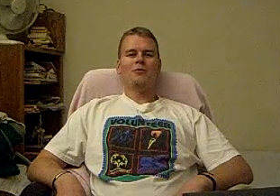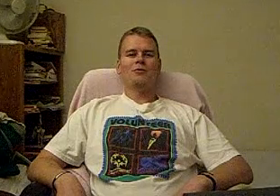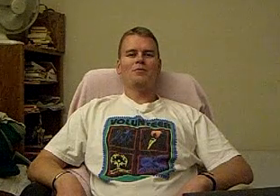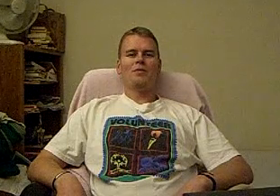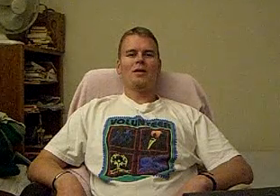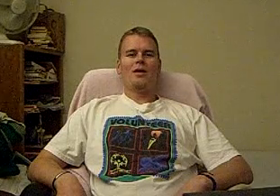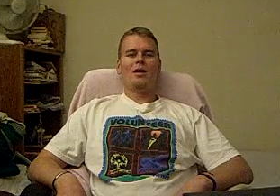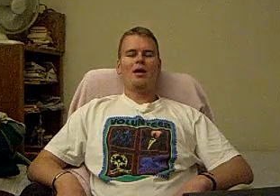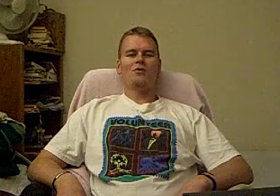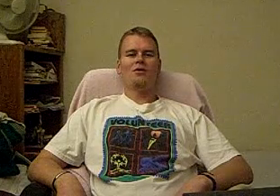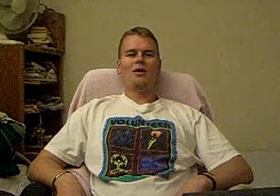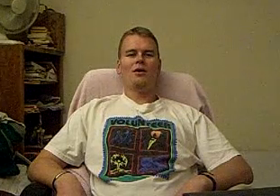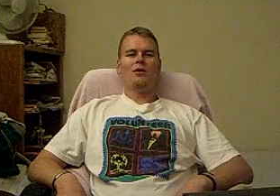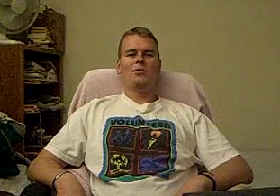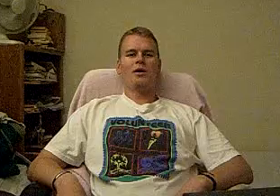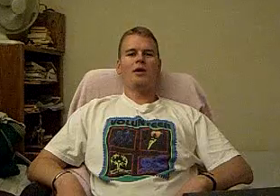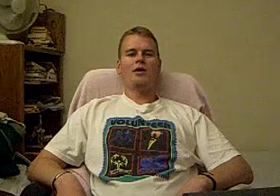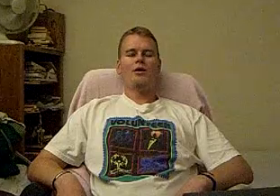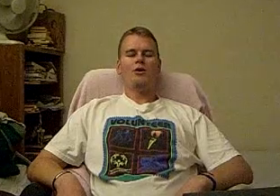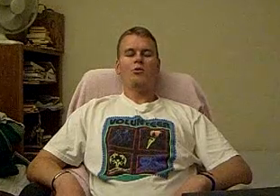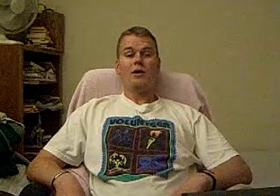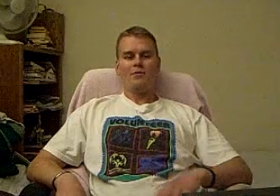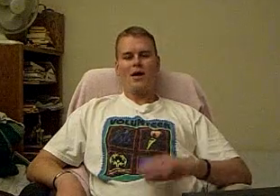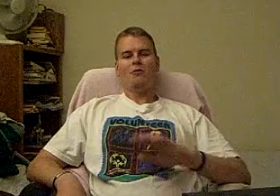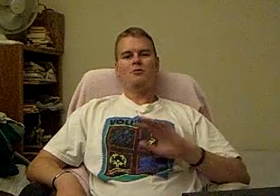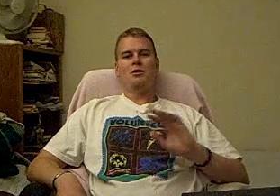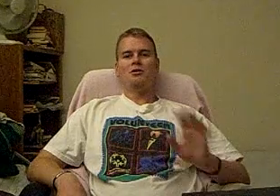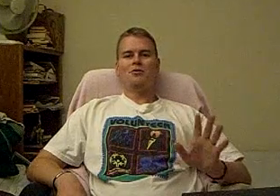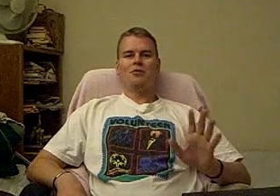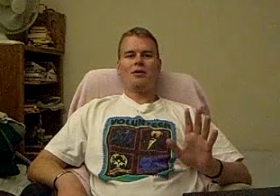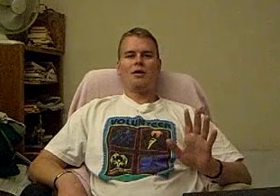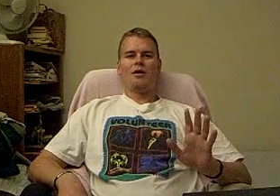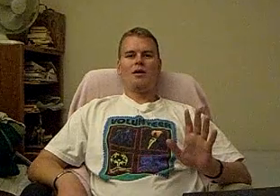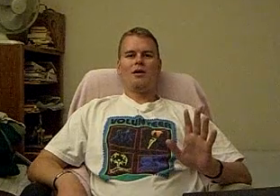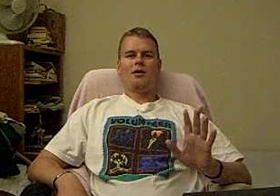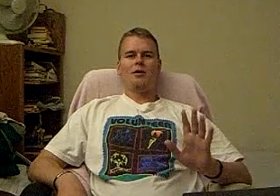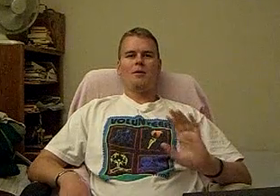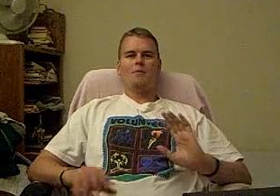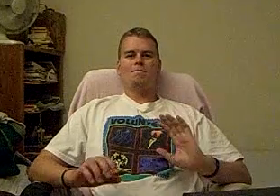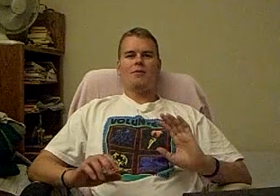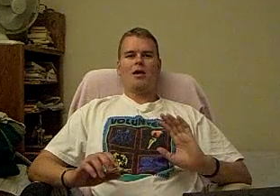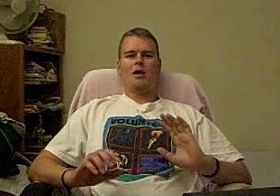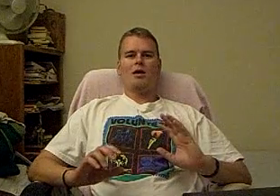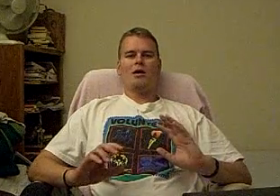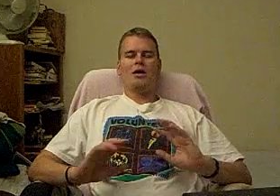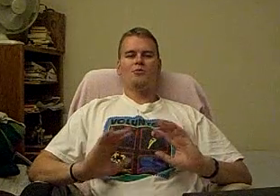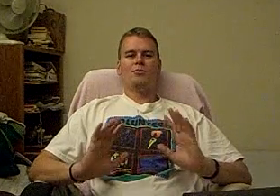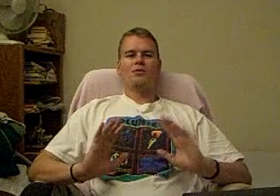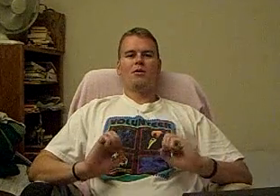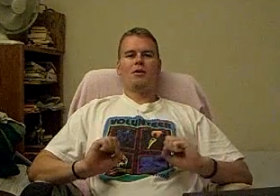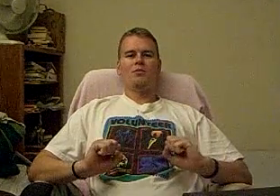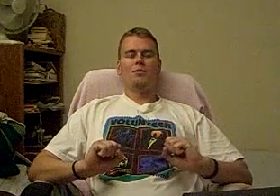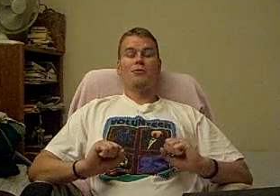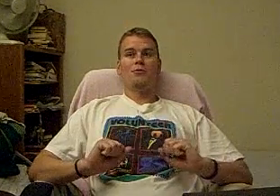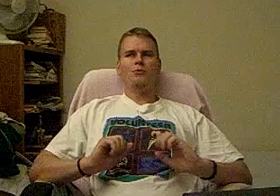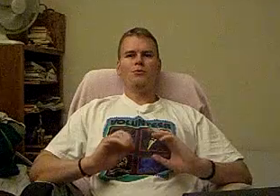and say, okay, we have a panel of judges and experts and people who